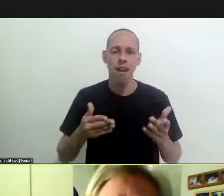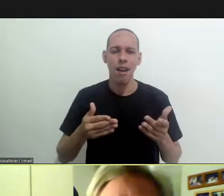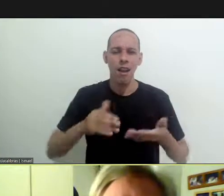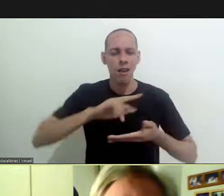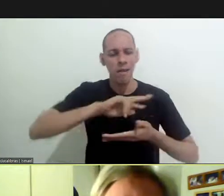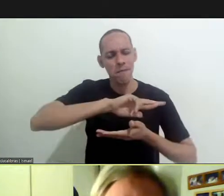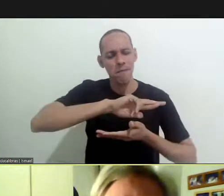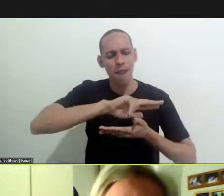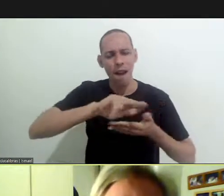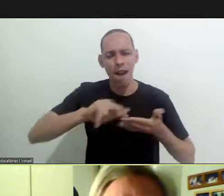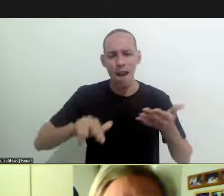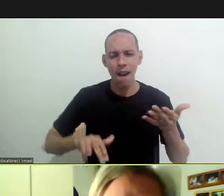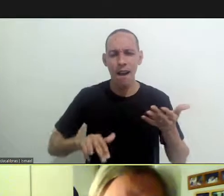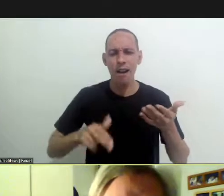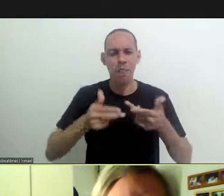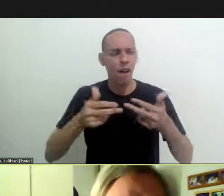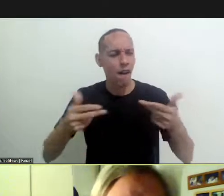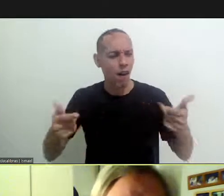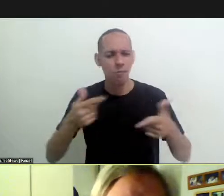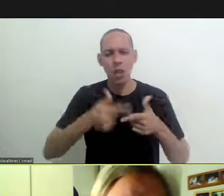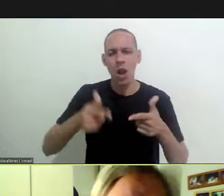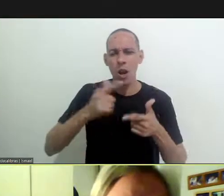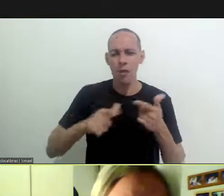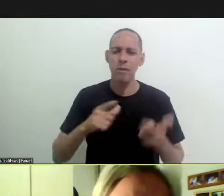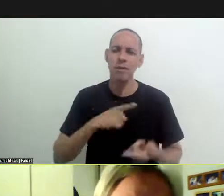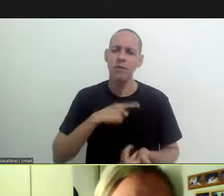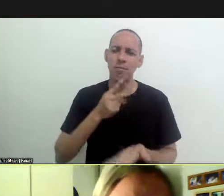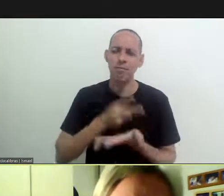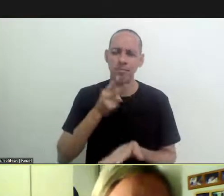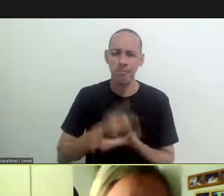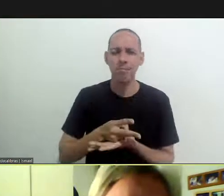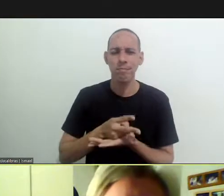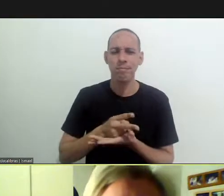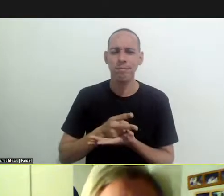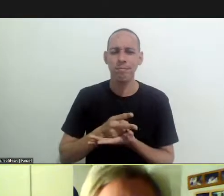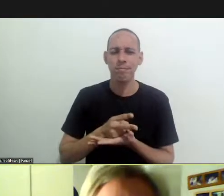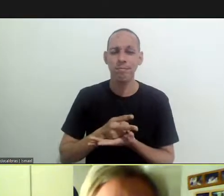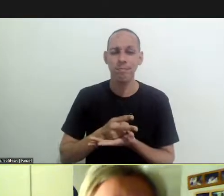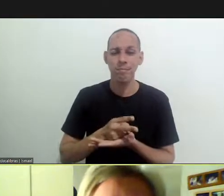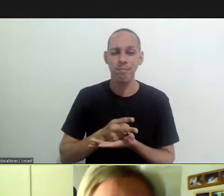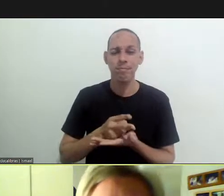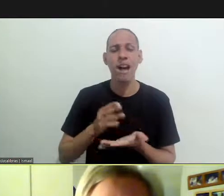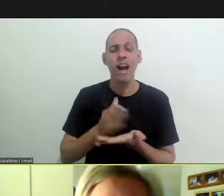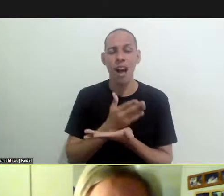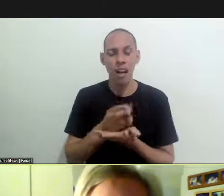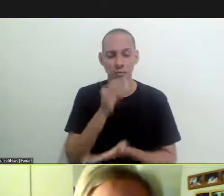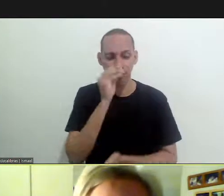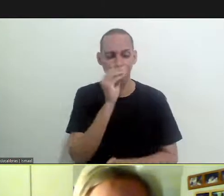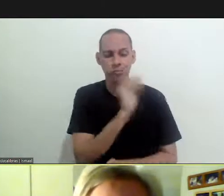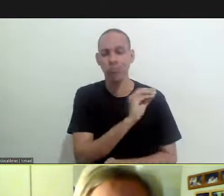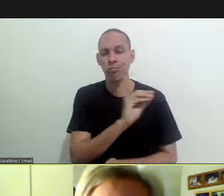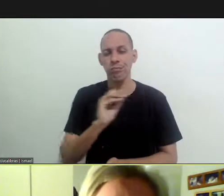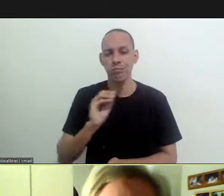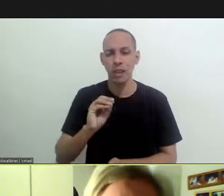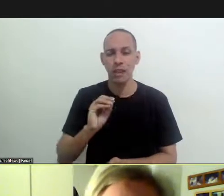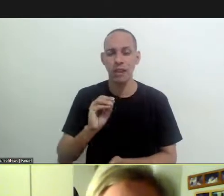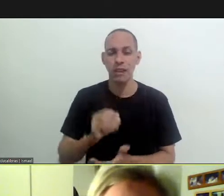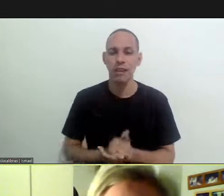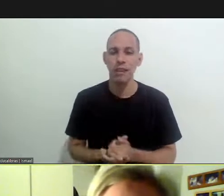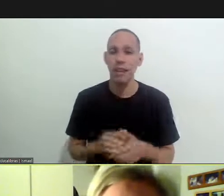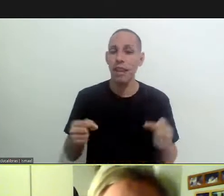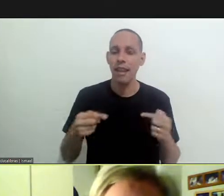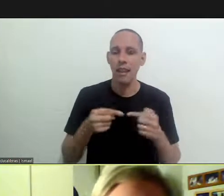all of this situation which to a certain extent has uh neglect